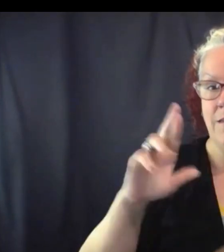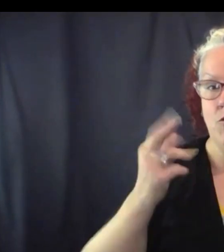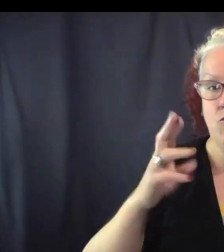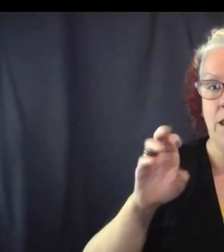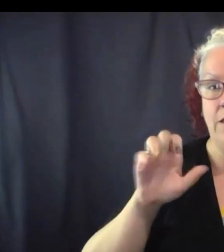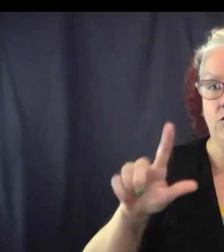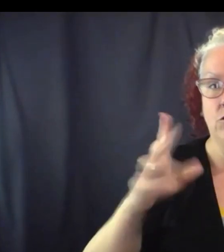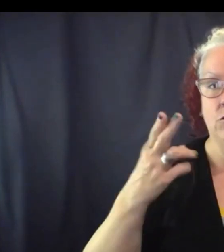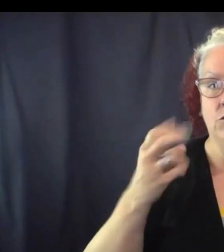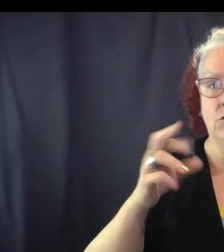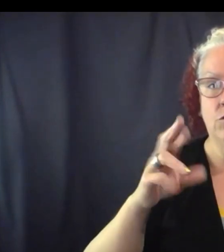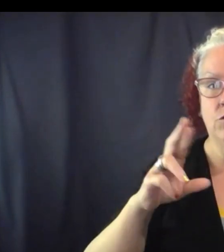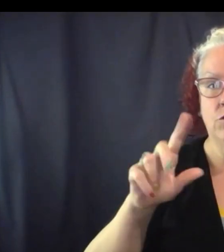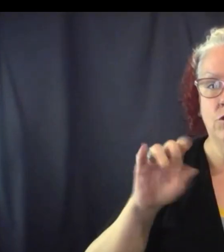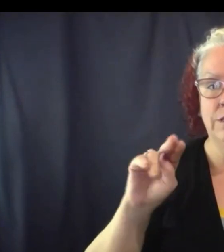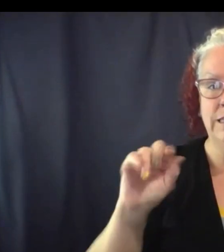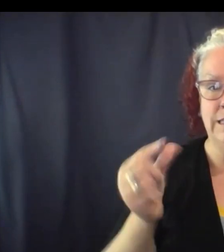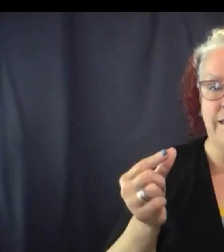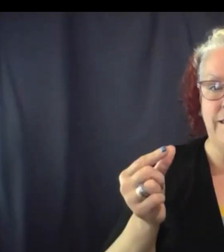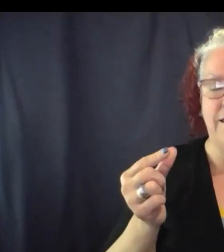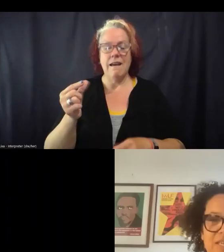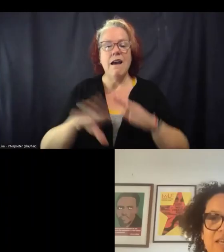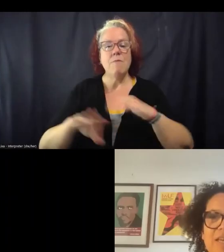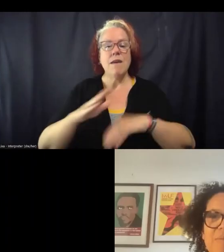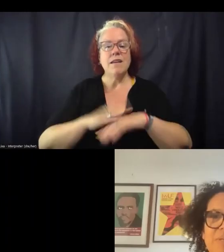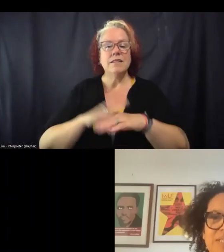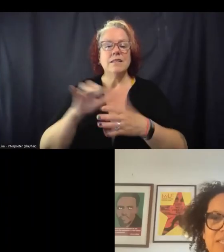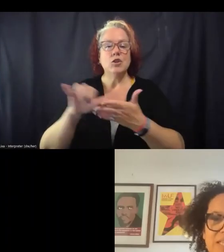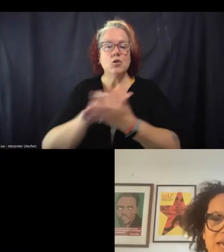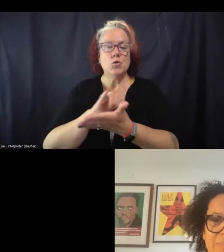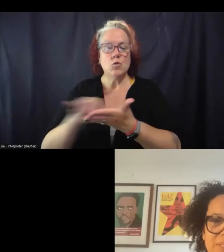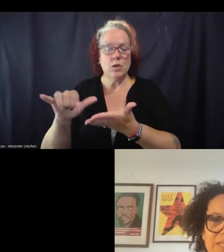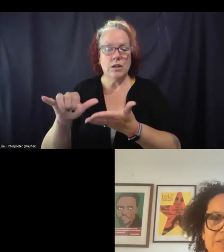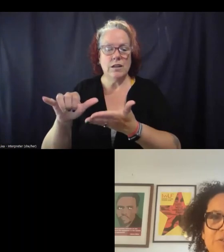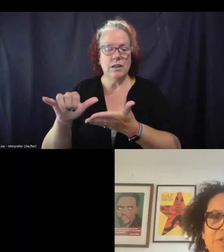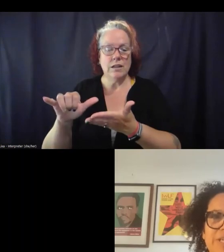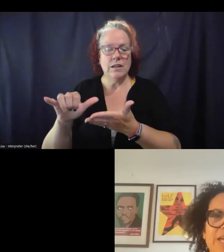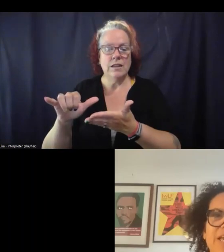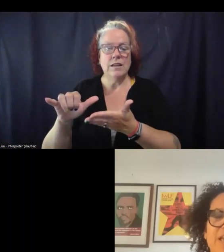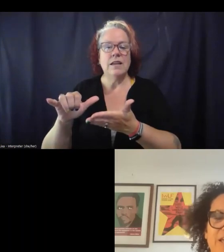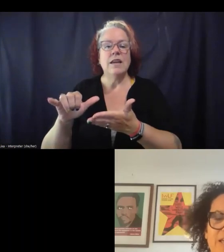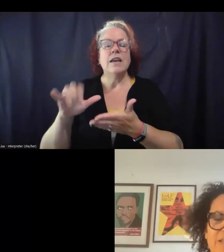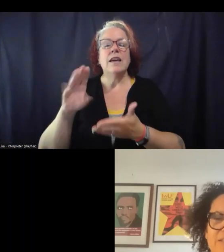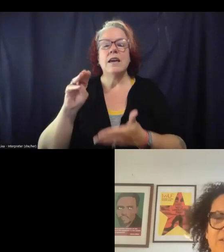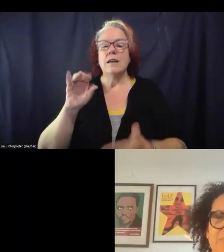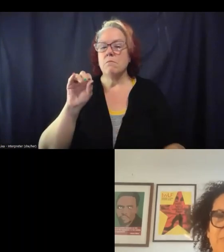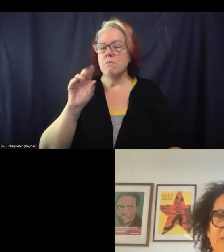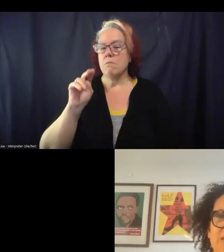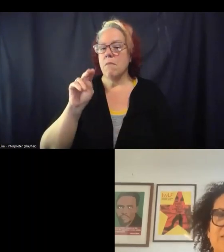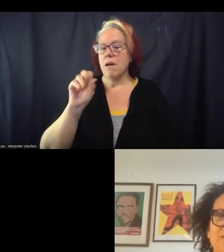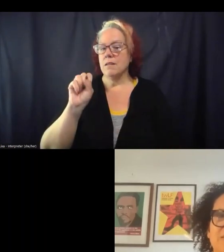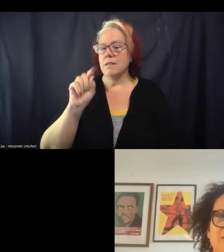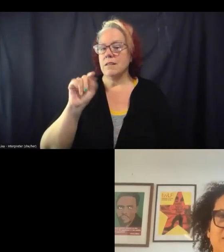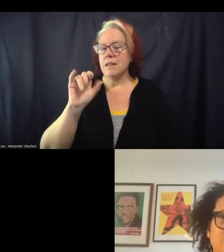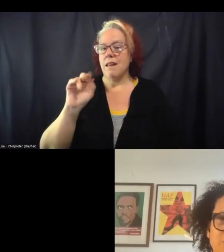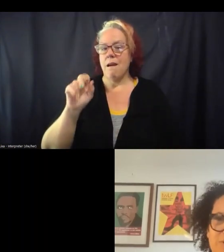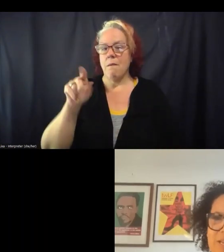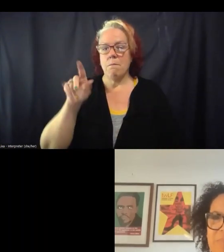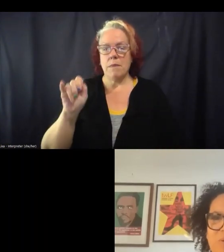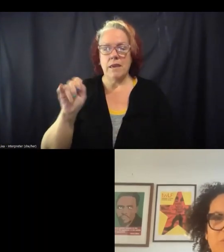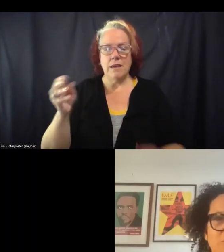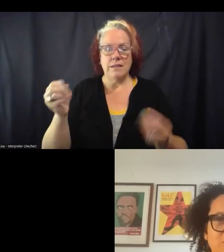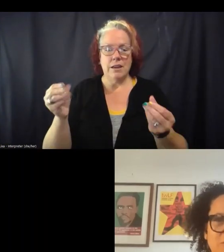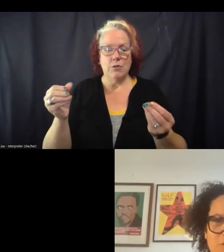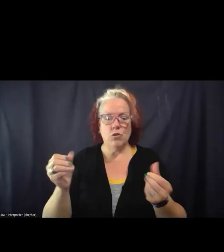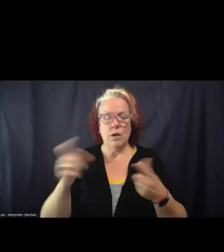am based in New York City and Muncie Lenape territory. And it is summer